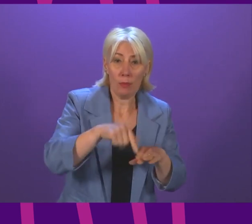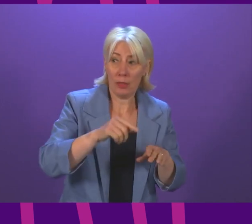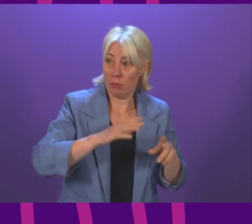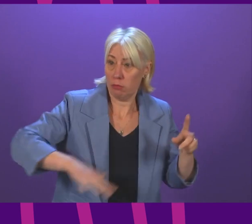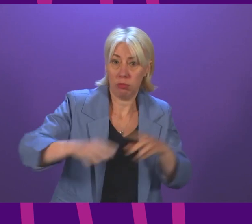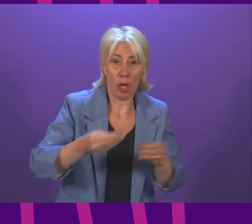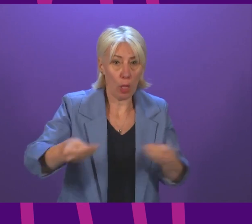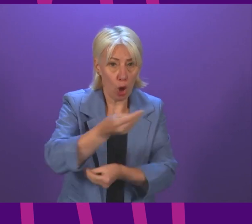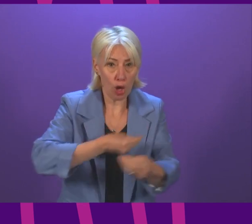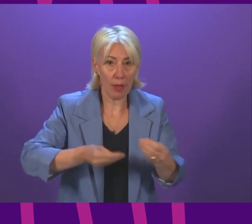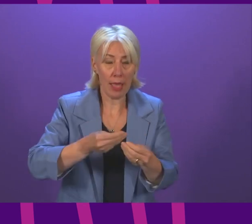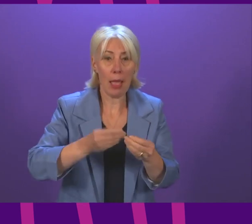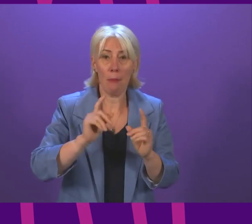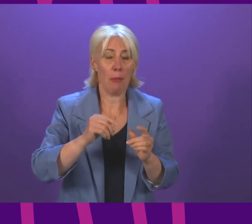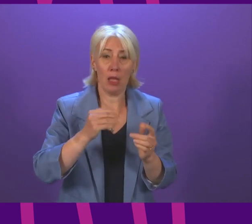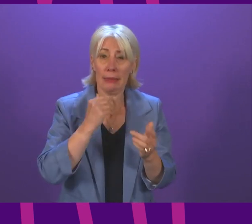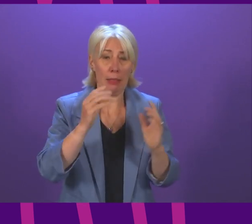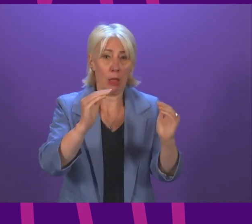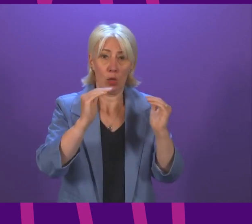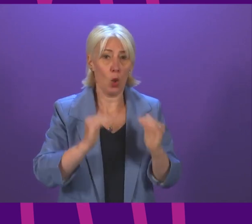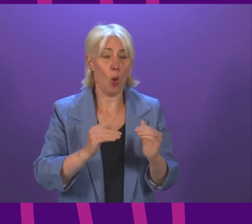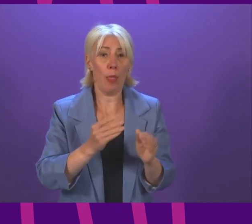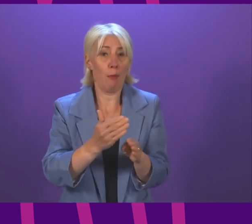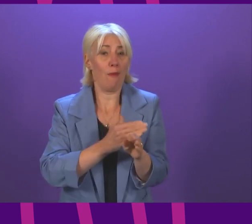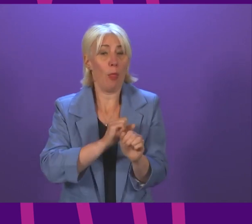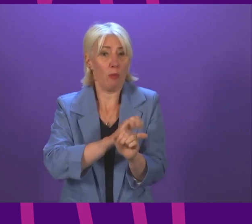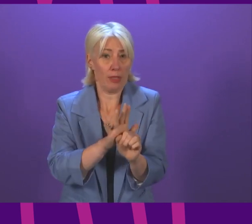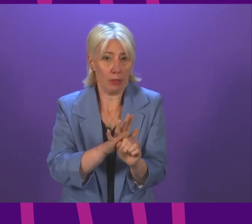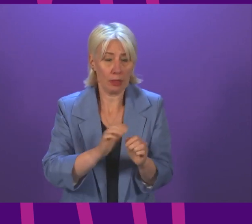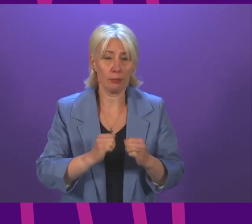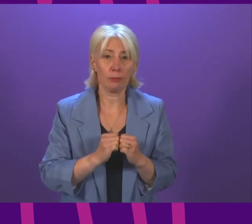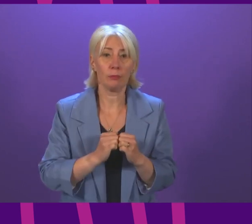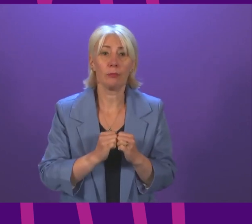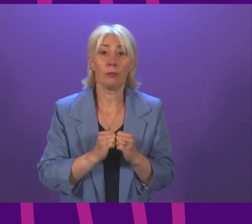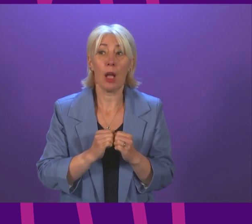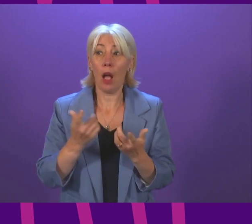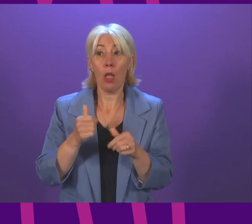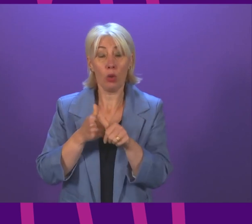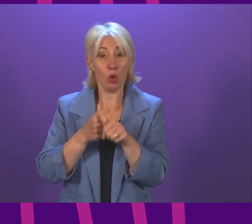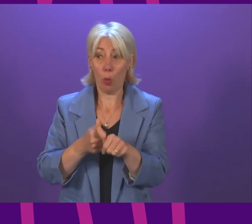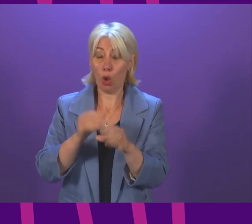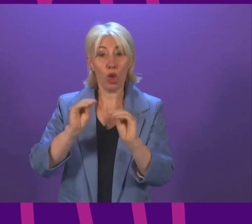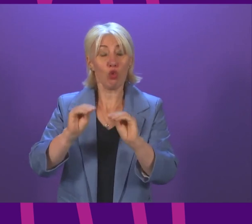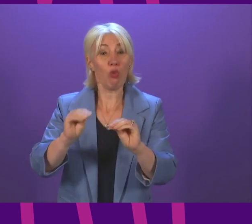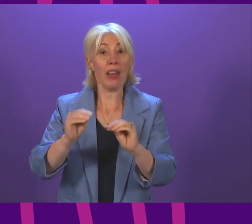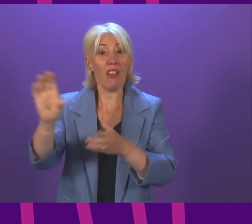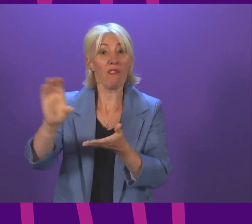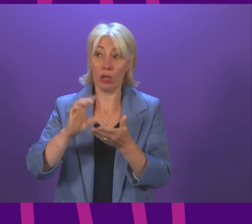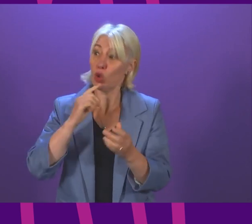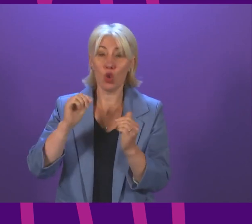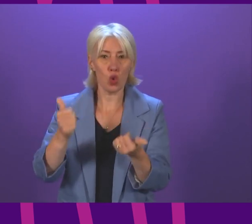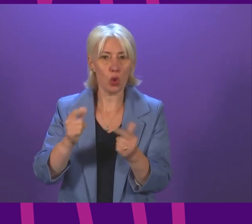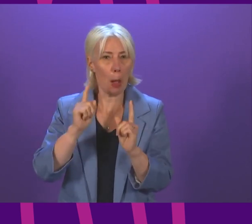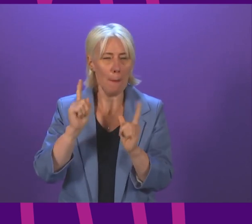still significantly below pre-pandemic levels while the transition training fund is welcome it will account for a small fraction of this